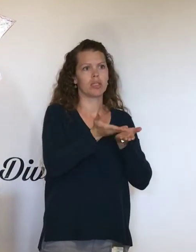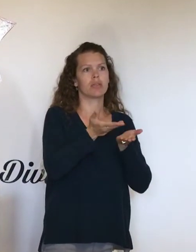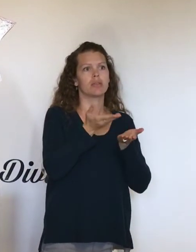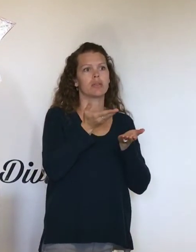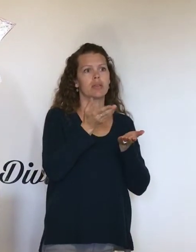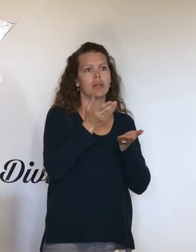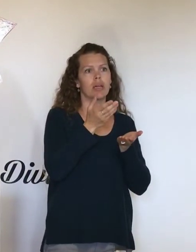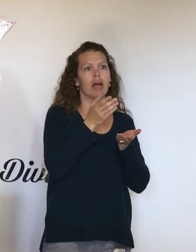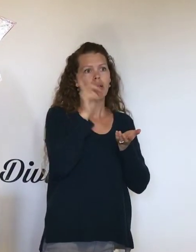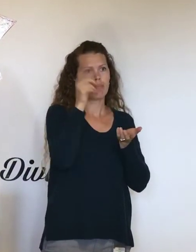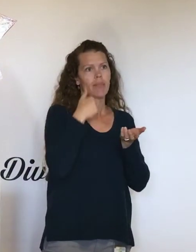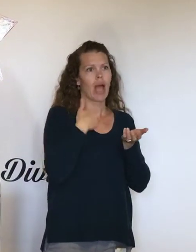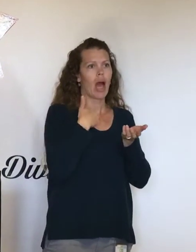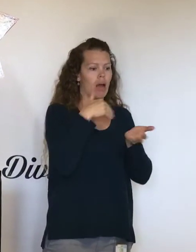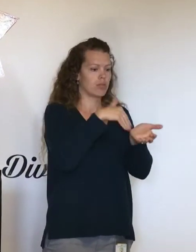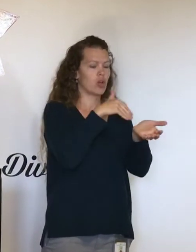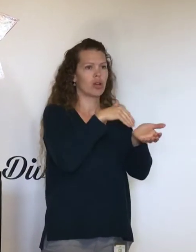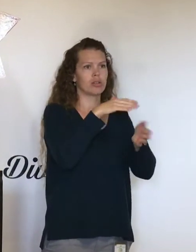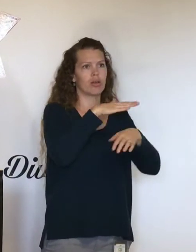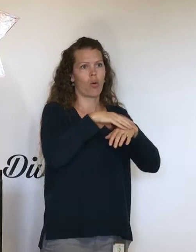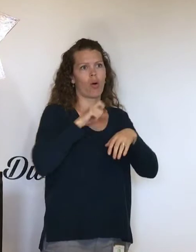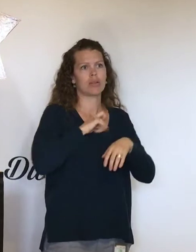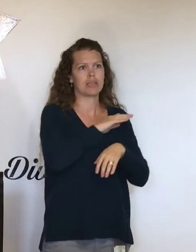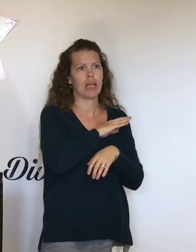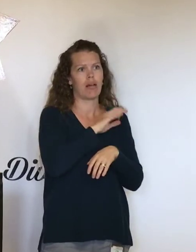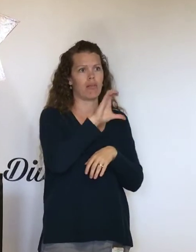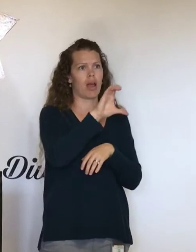staff at 720 Wood Street for the Clark complex.